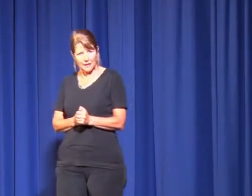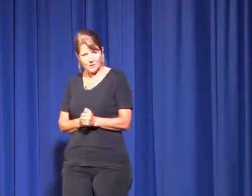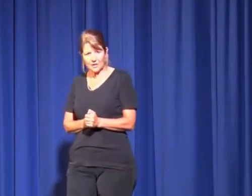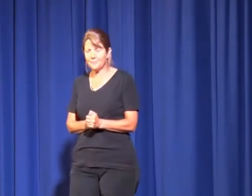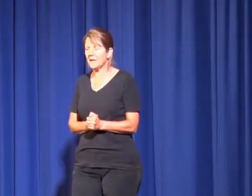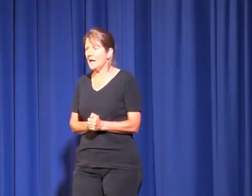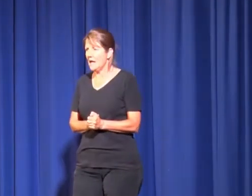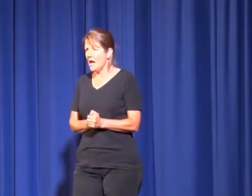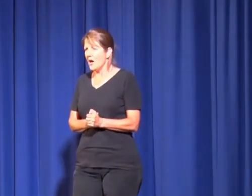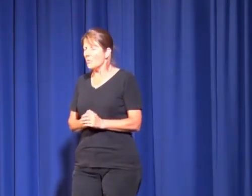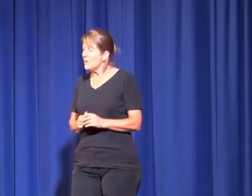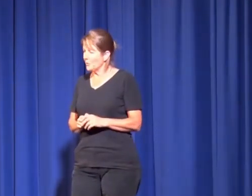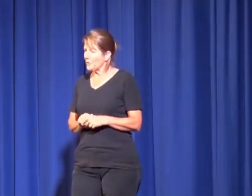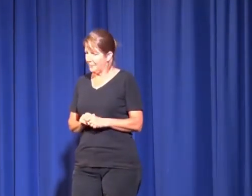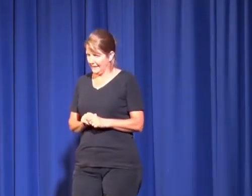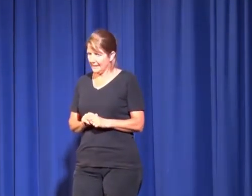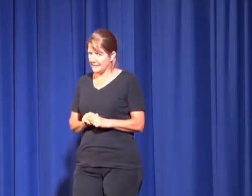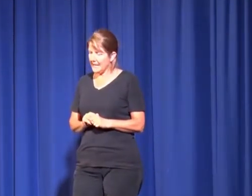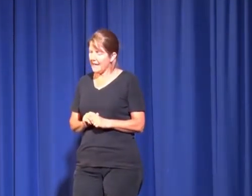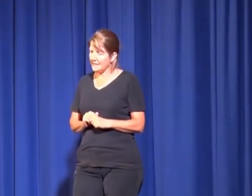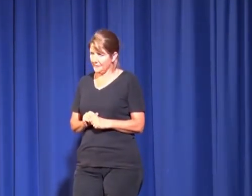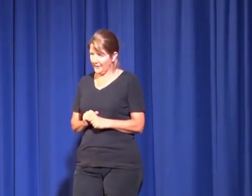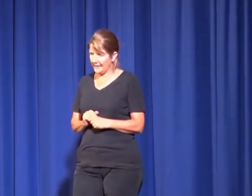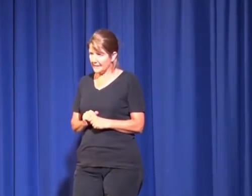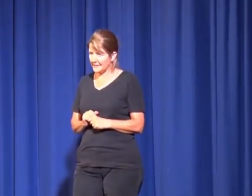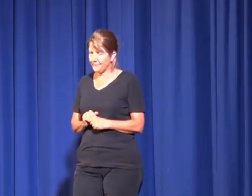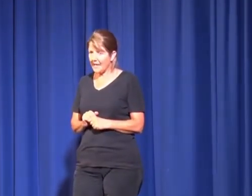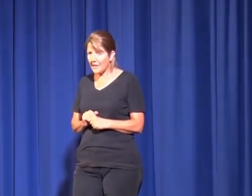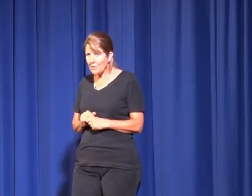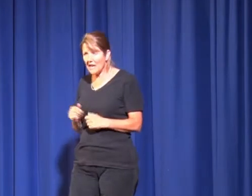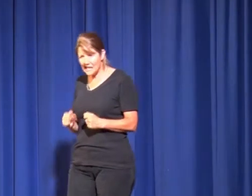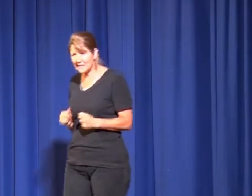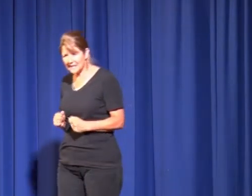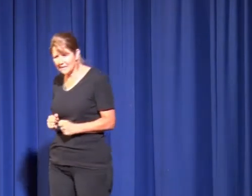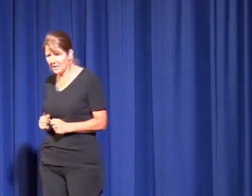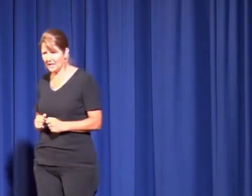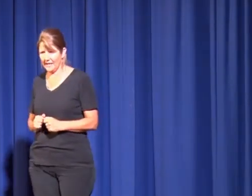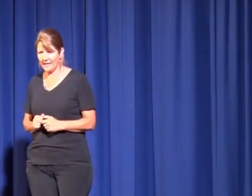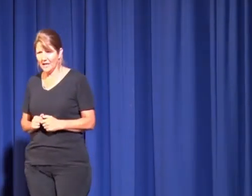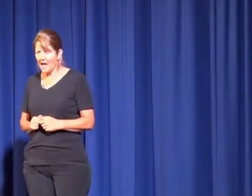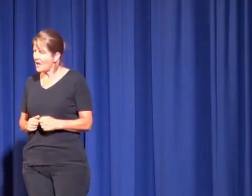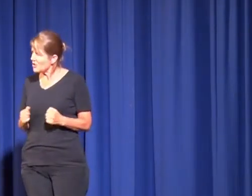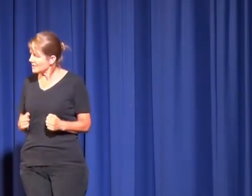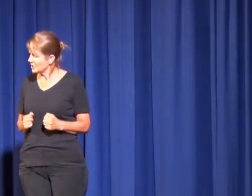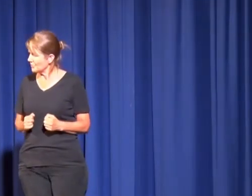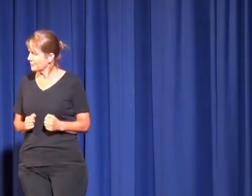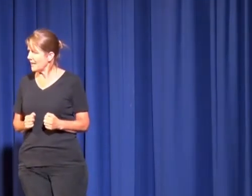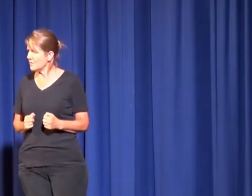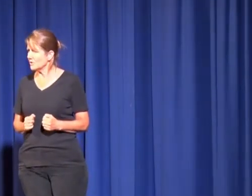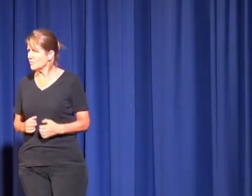culture. We were rebellious and defiant and we were hard done by. Our constant refrain was,